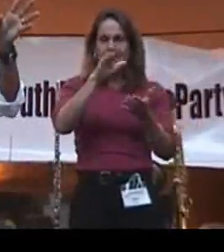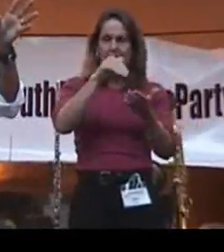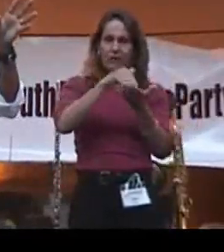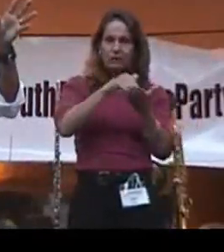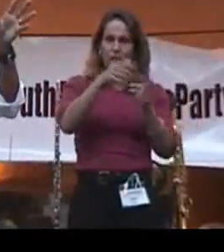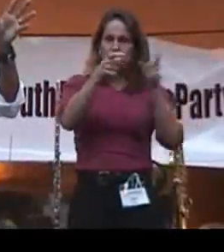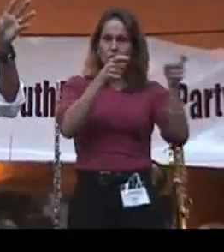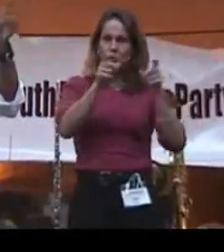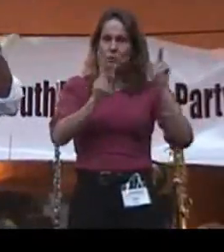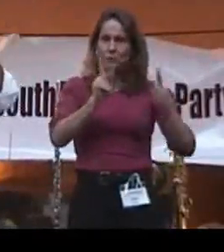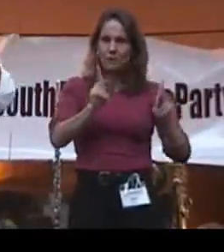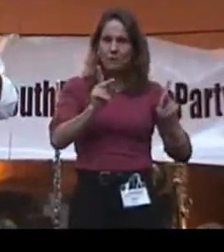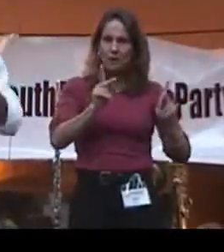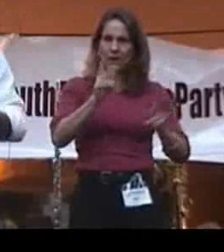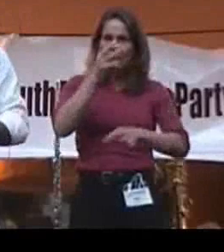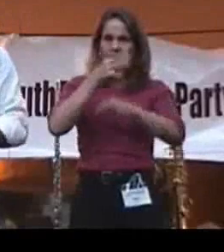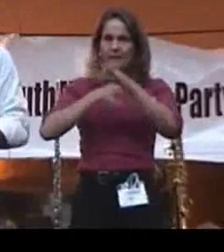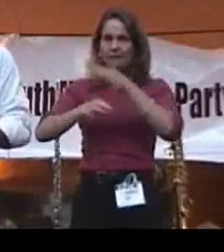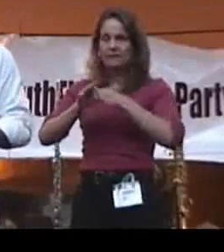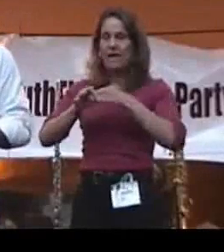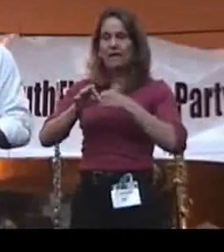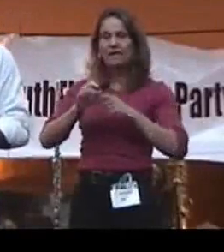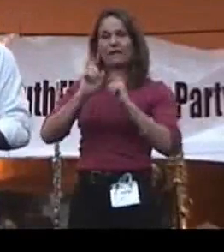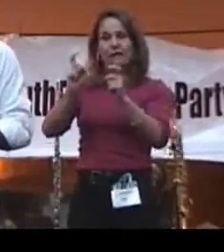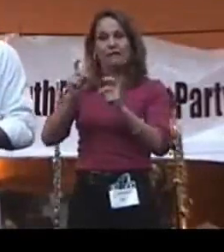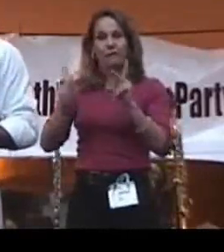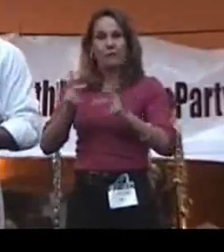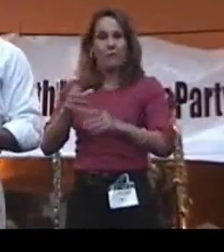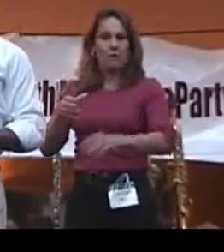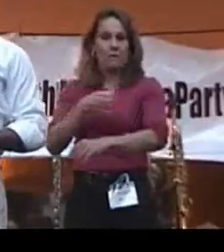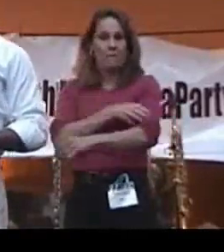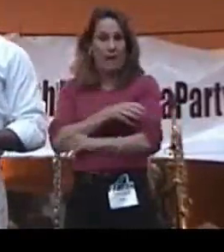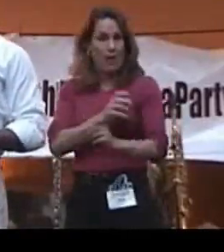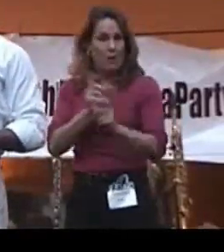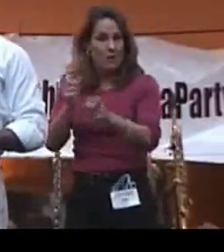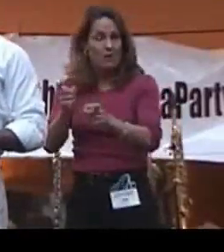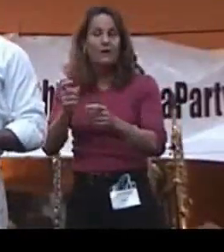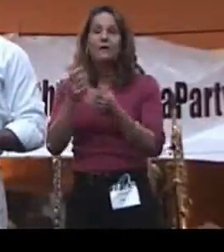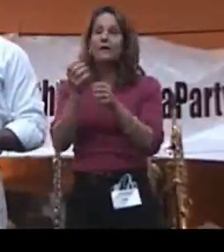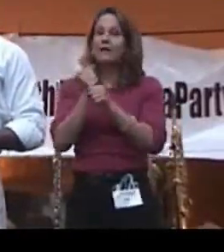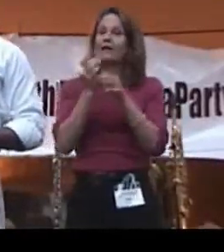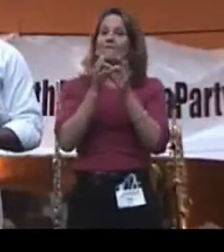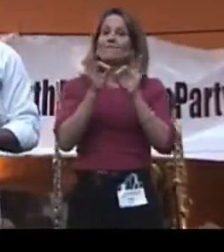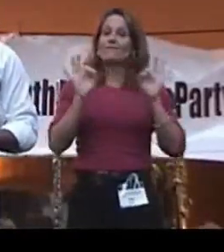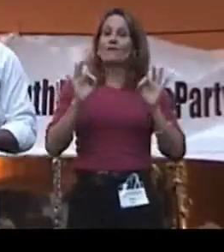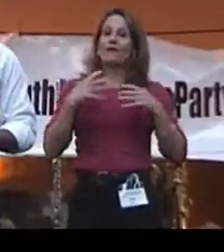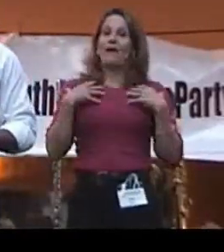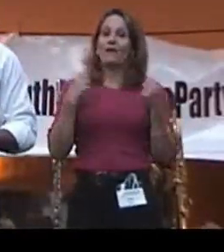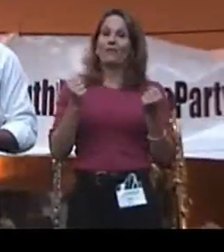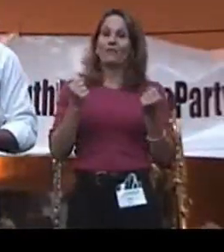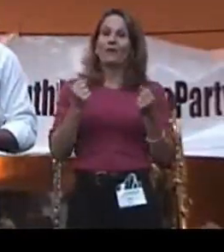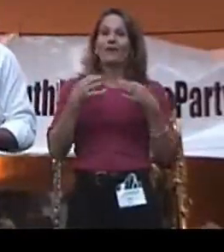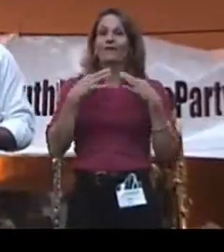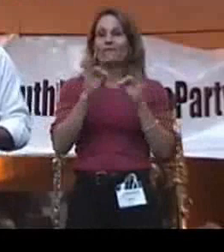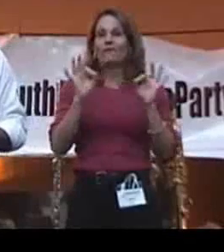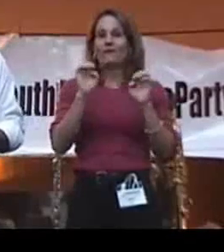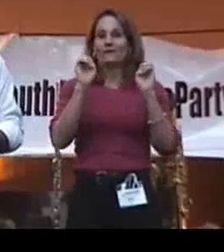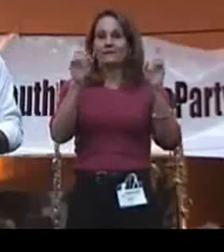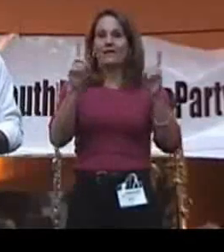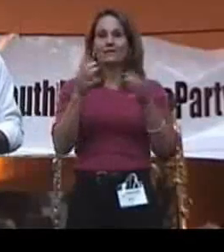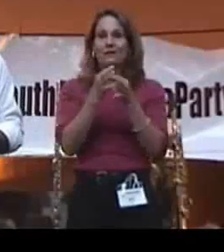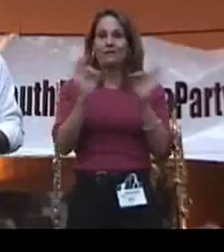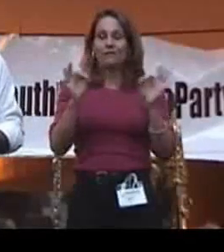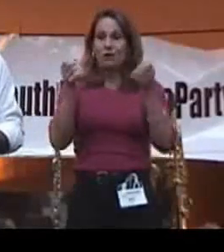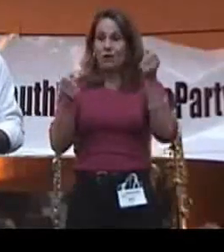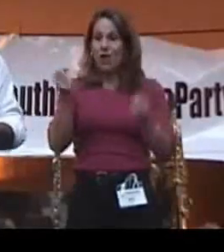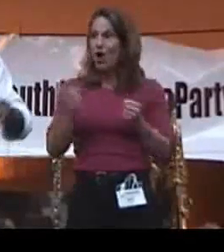controlling people, instead of empowering people, you can get free health care. You can get free education. You can get